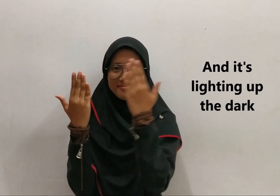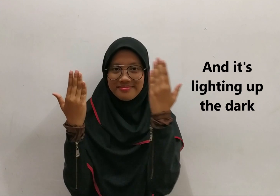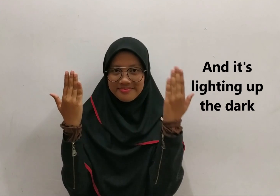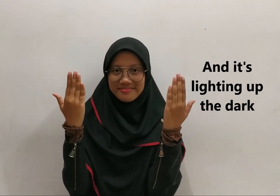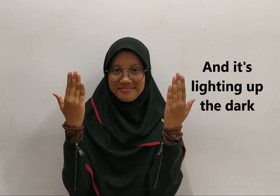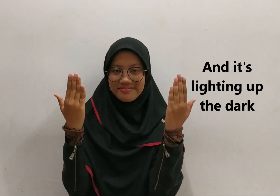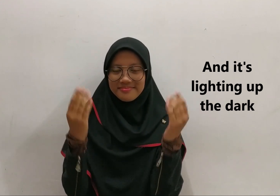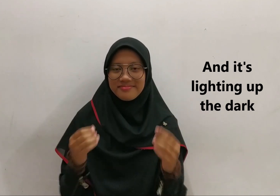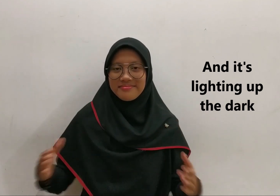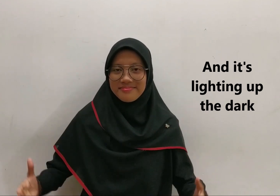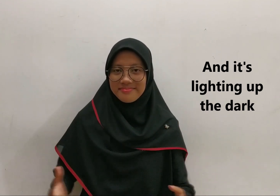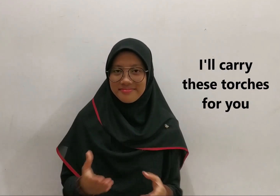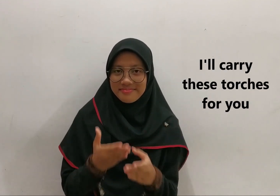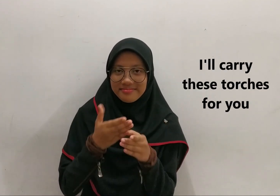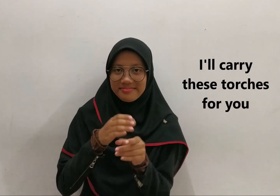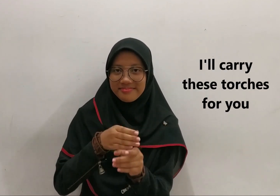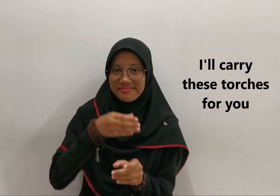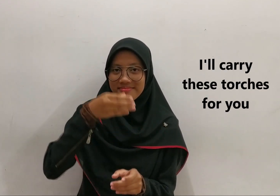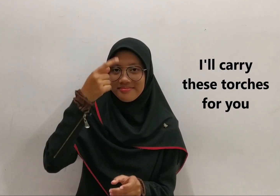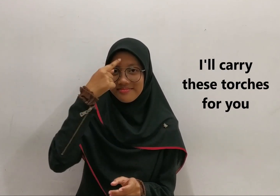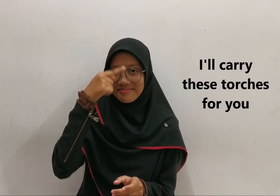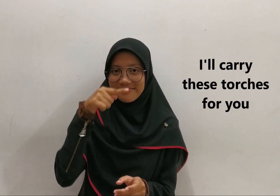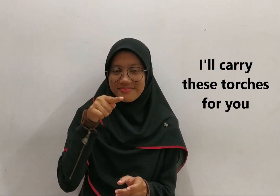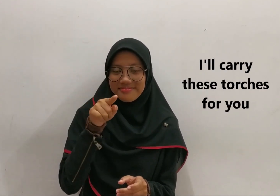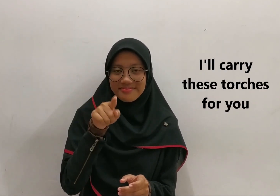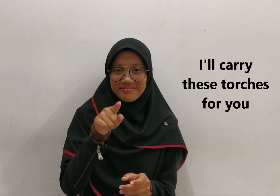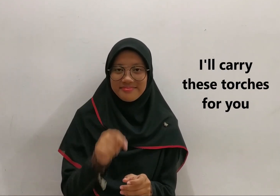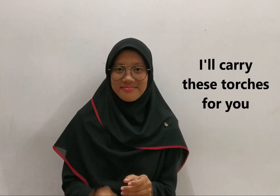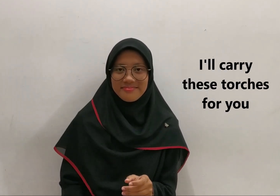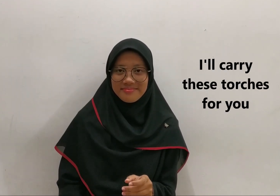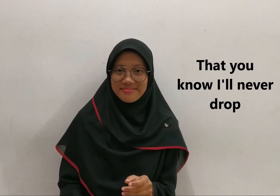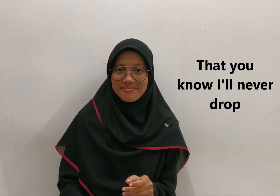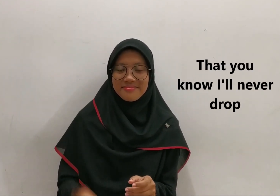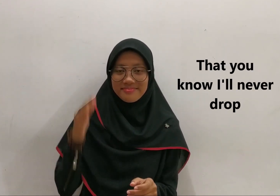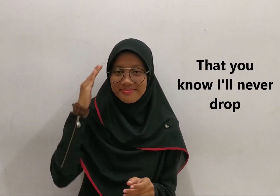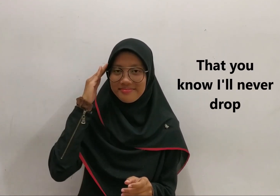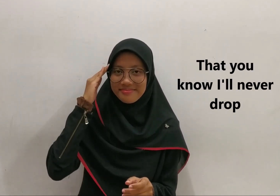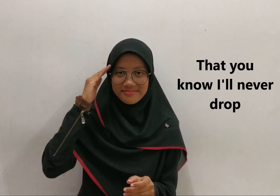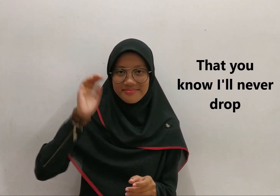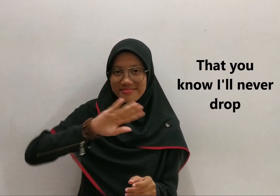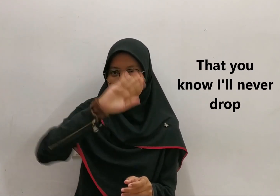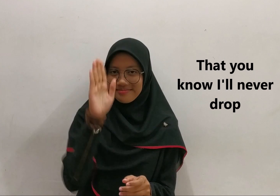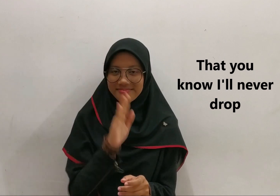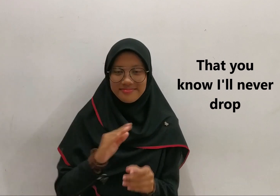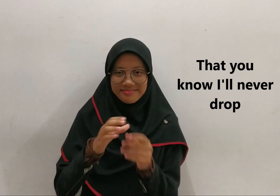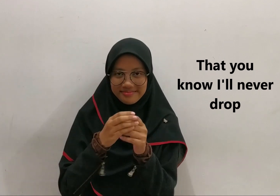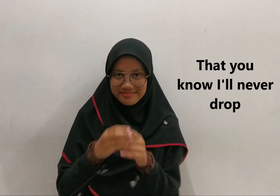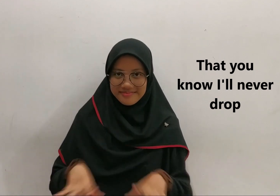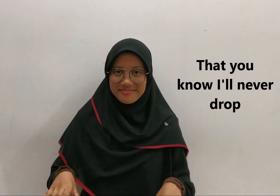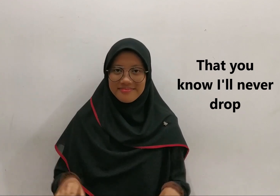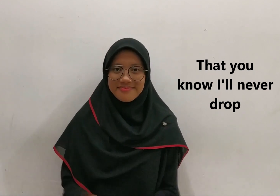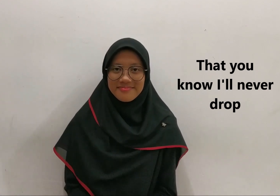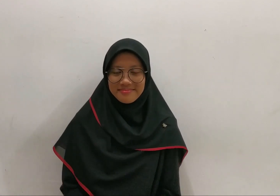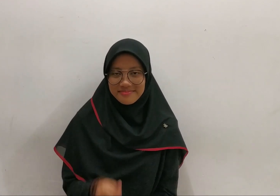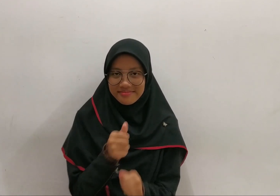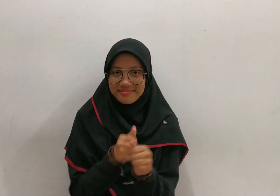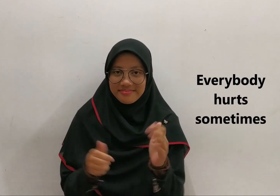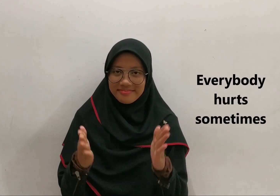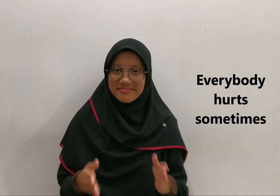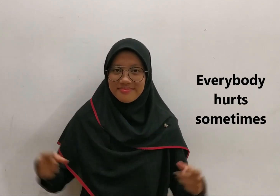dark I'll carry these torches for ya And you know I never drop, yeah Everybody